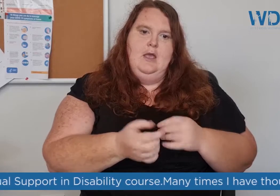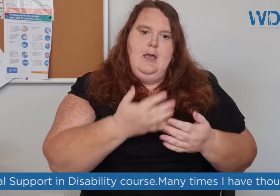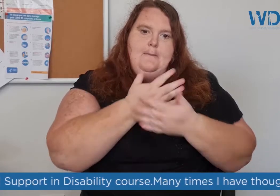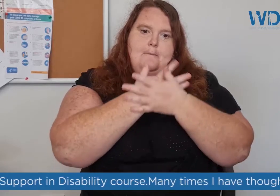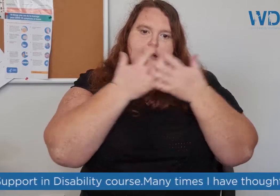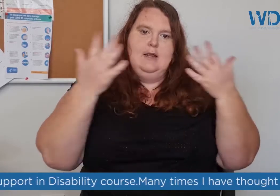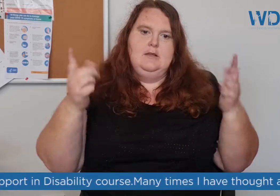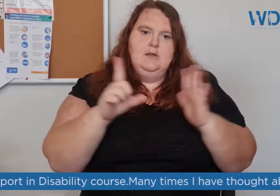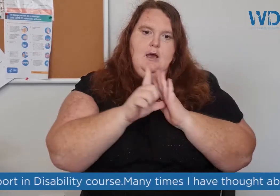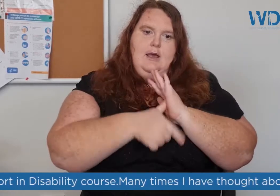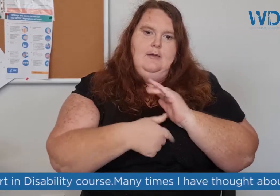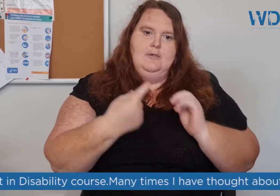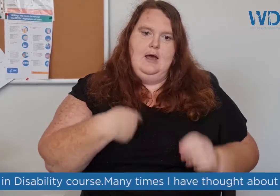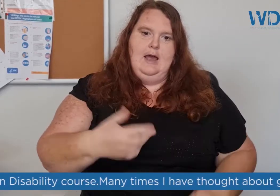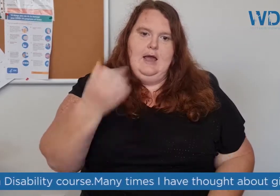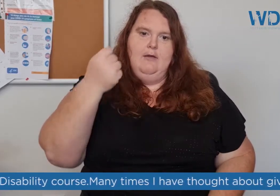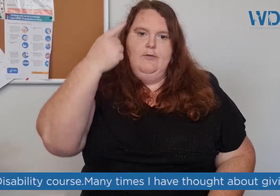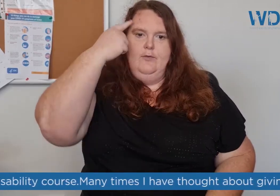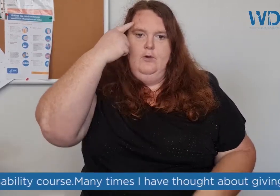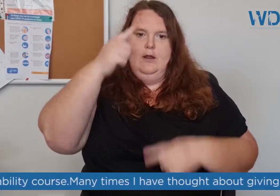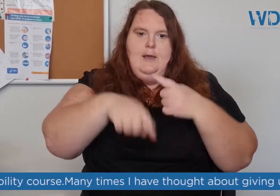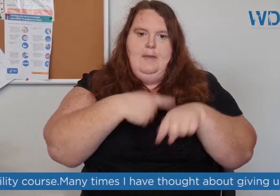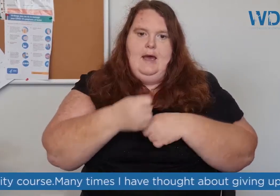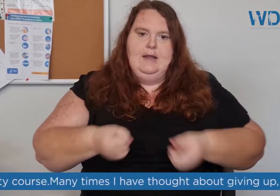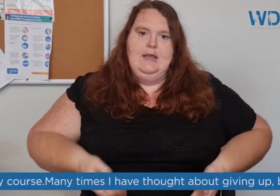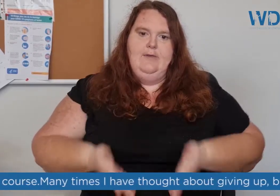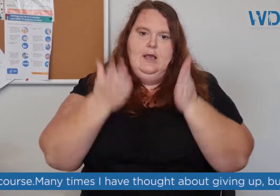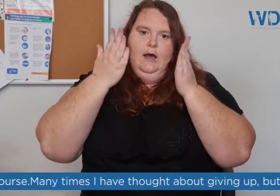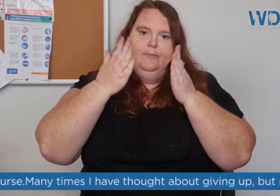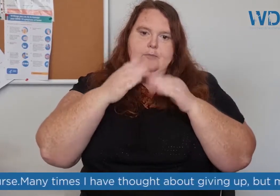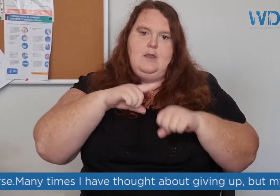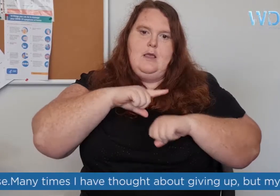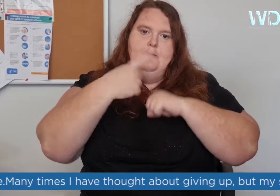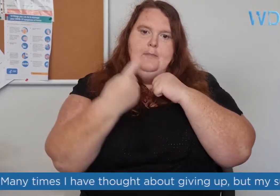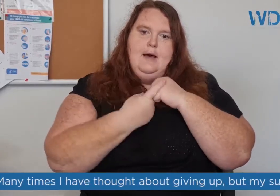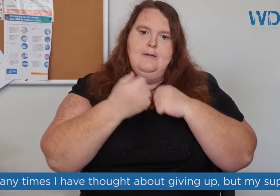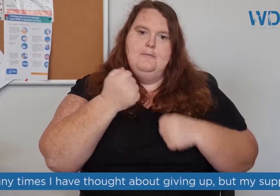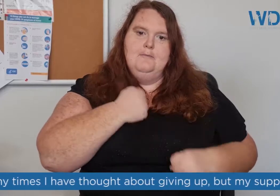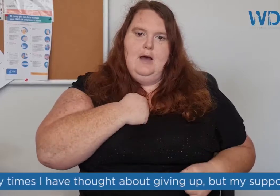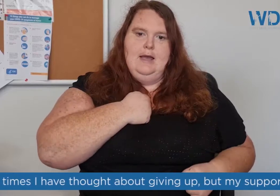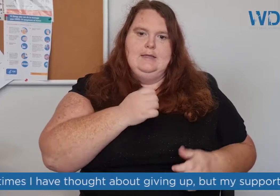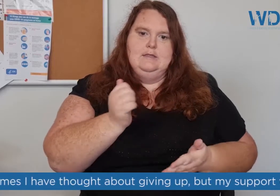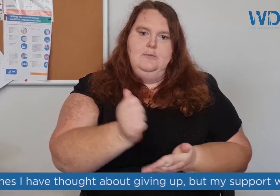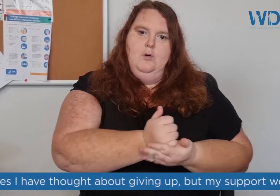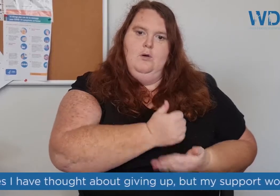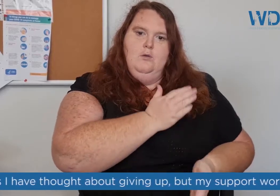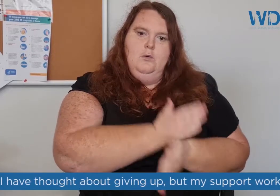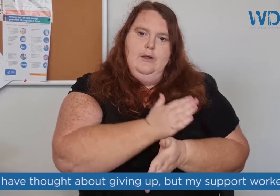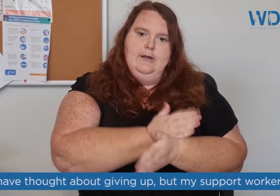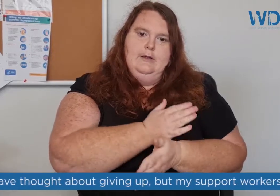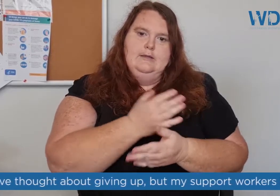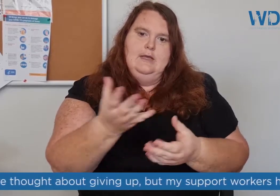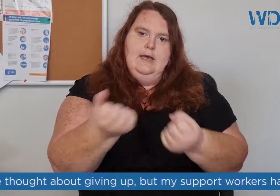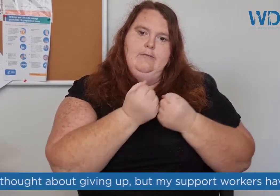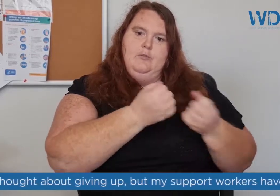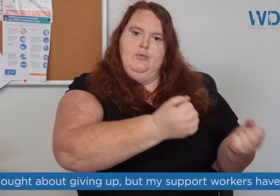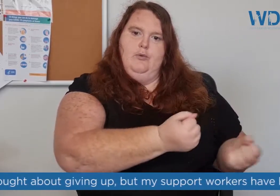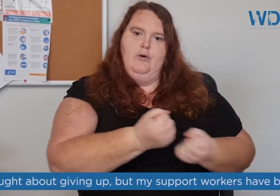Many times I have thought about giving up but my support workers have brought